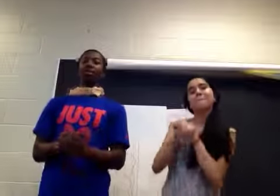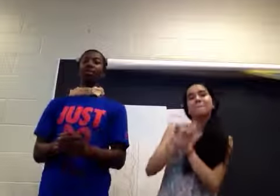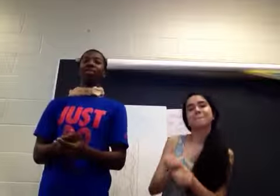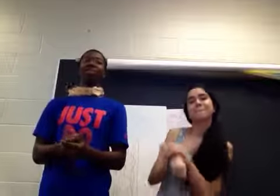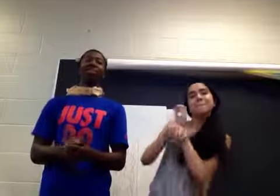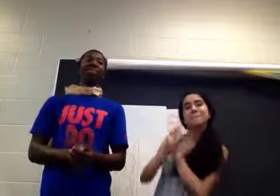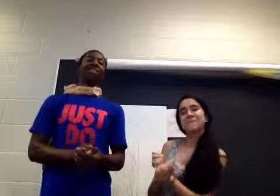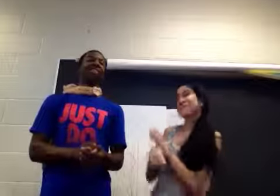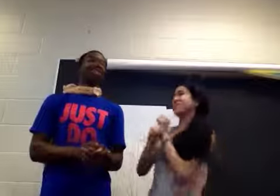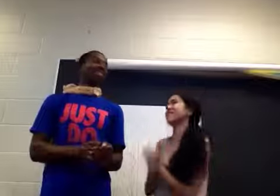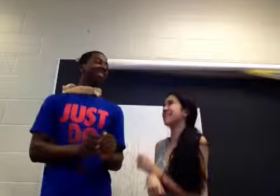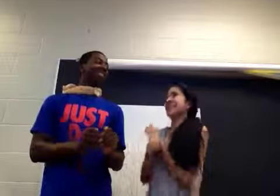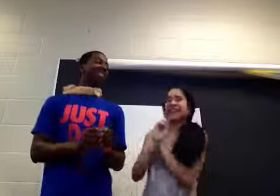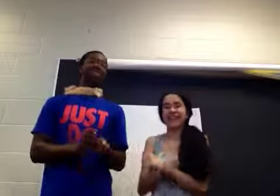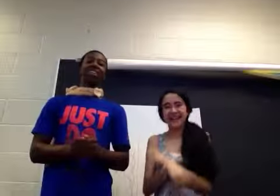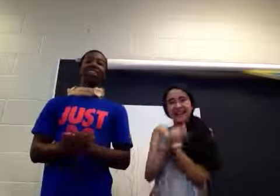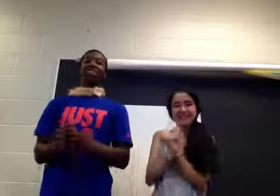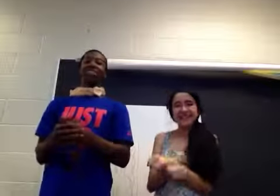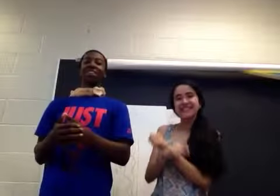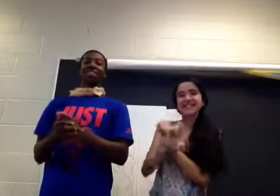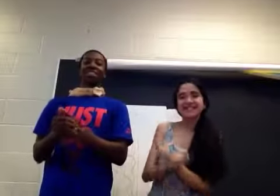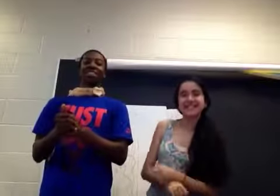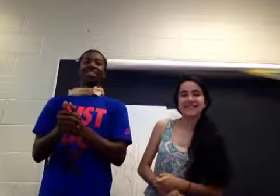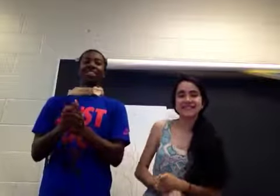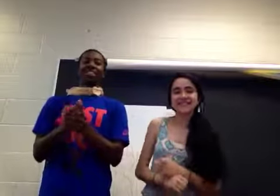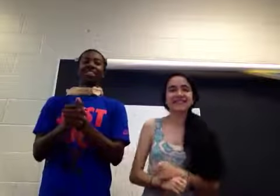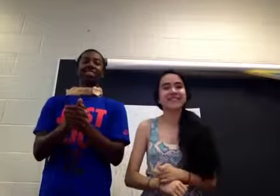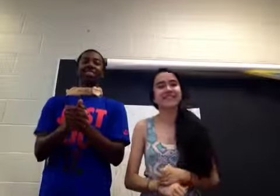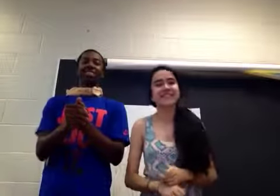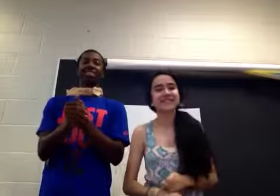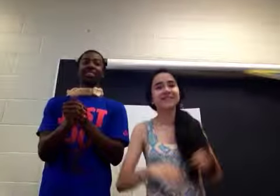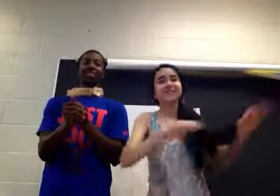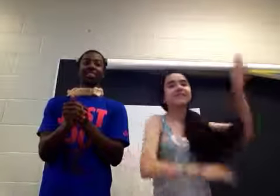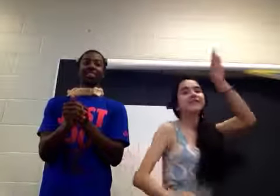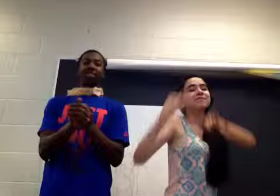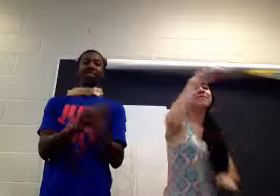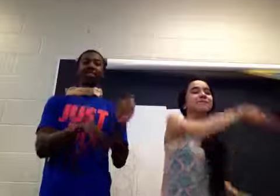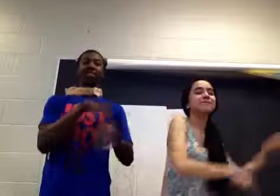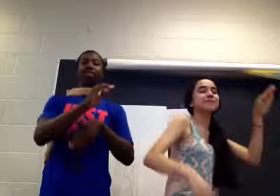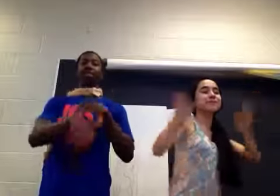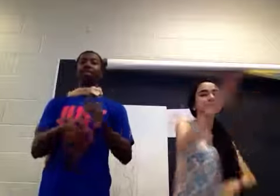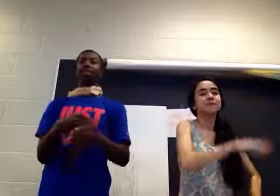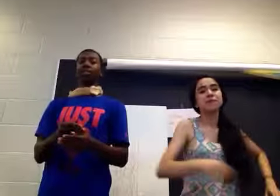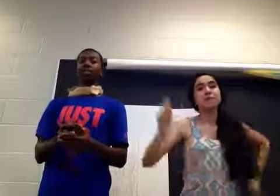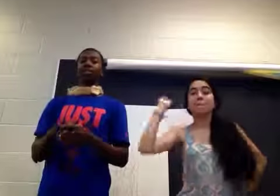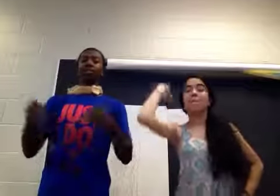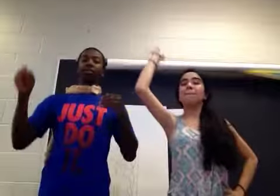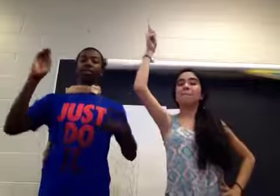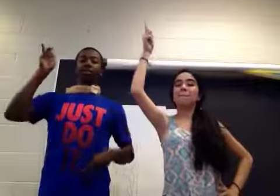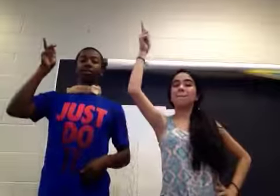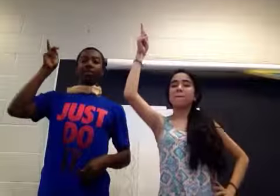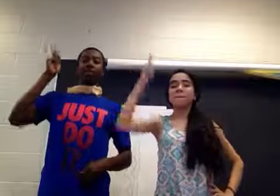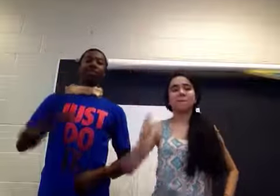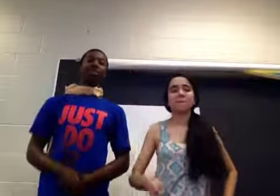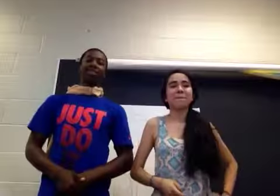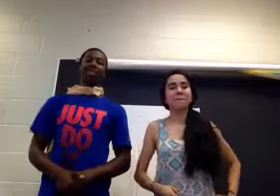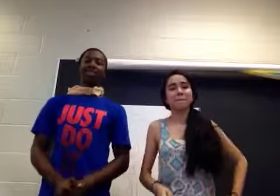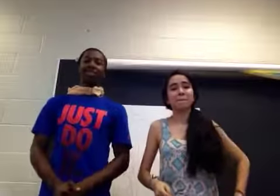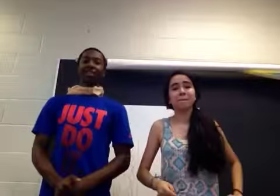shells and I rode on them as well Iguanas land and swimming and my new theory was winning It all led in